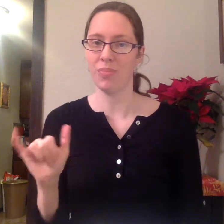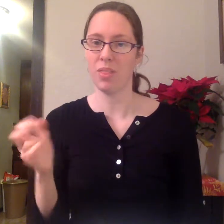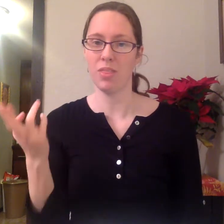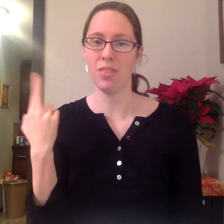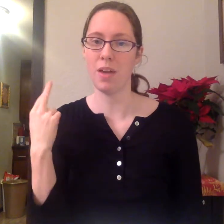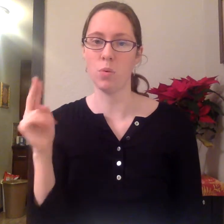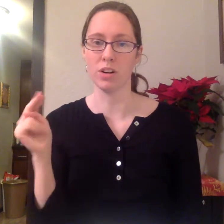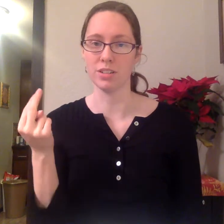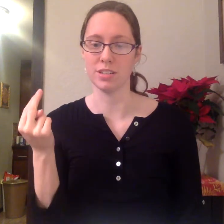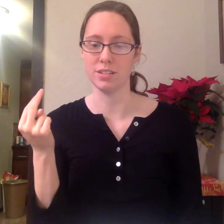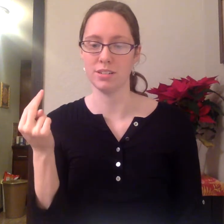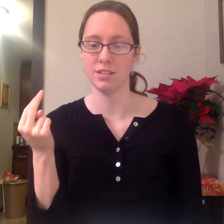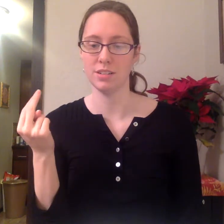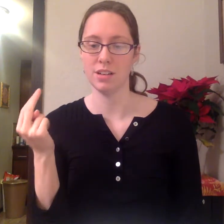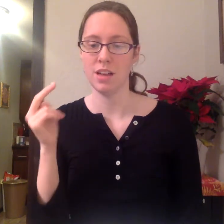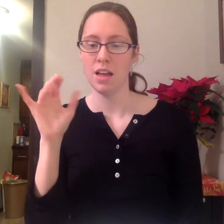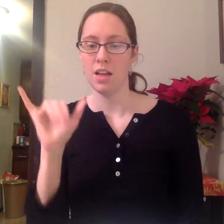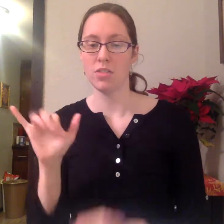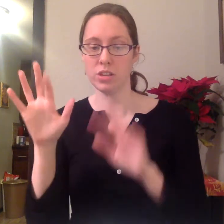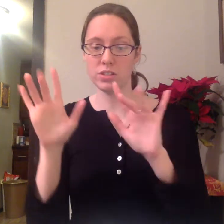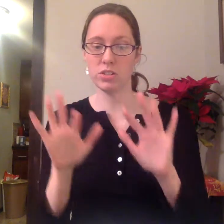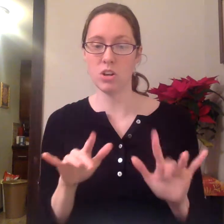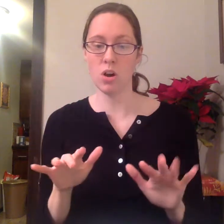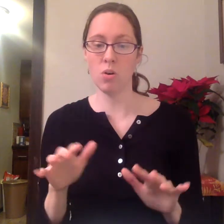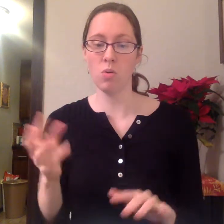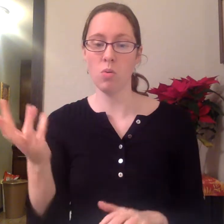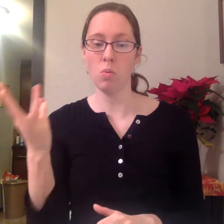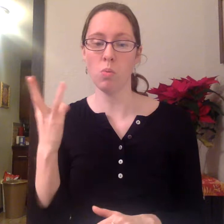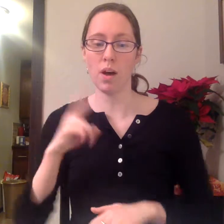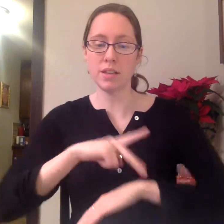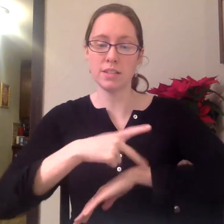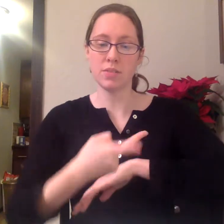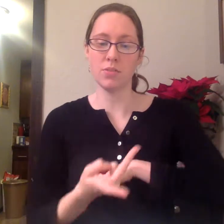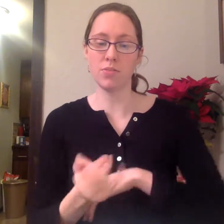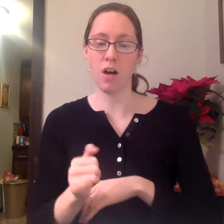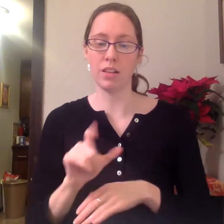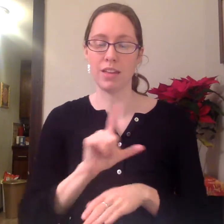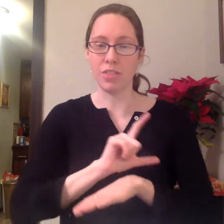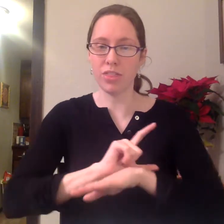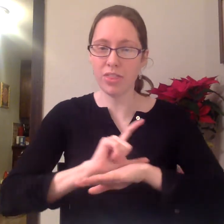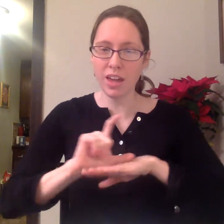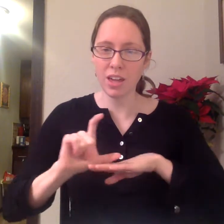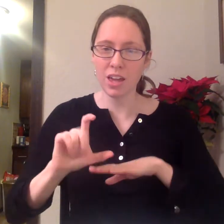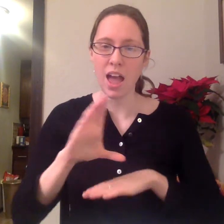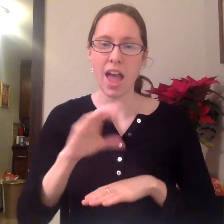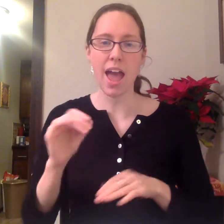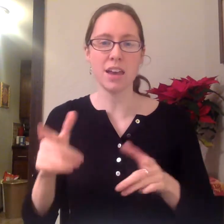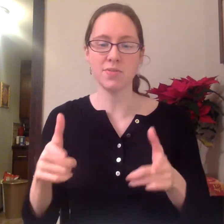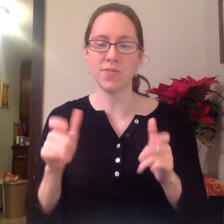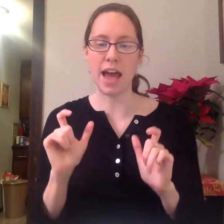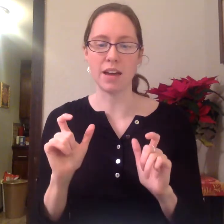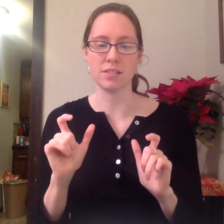They weren't. The snow was falling thick and vast.